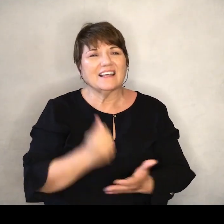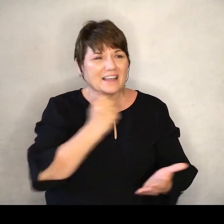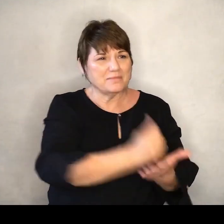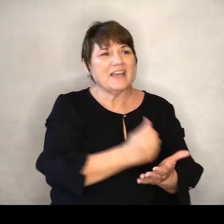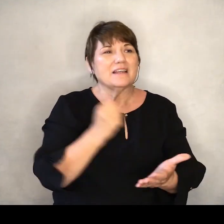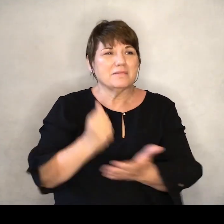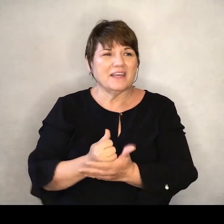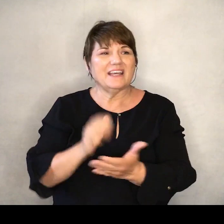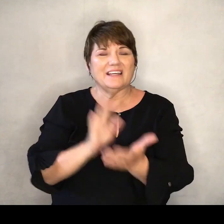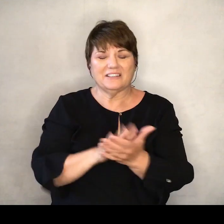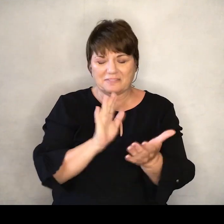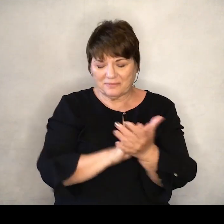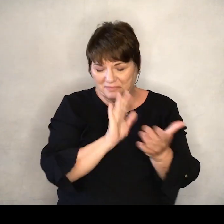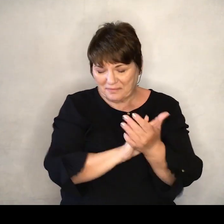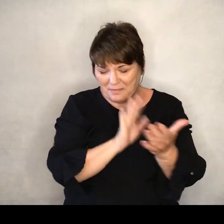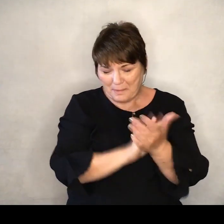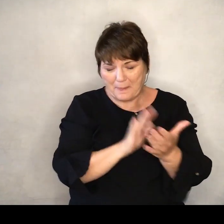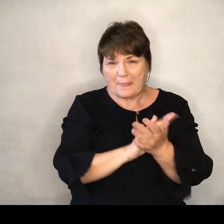Amen.